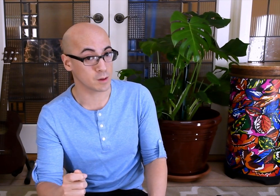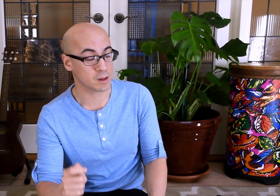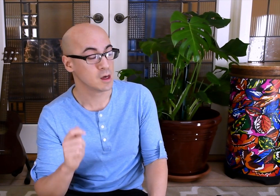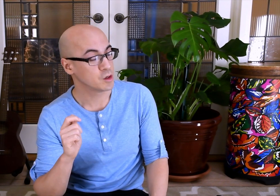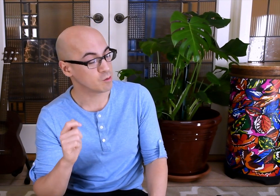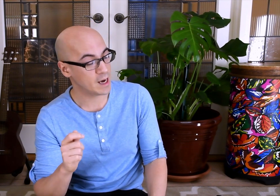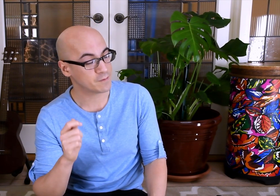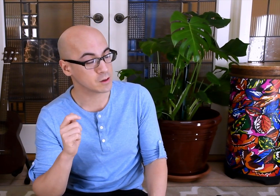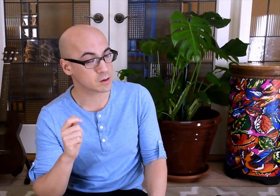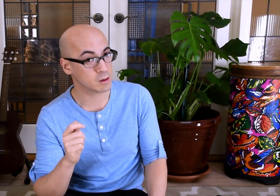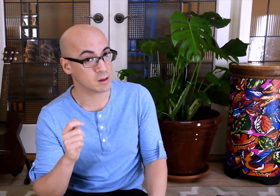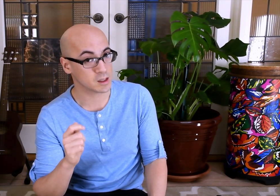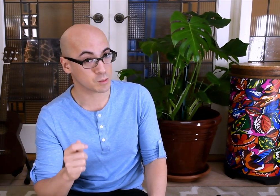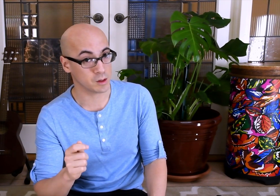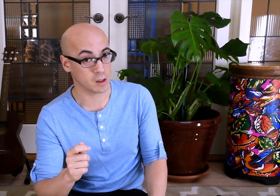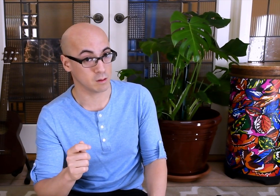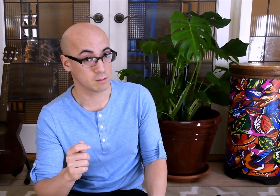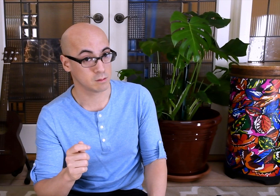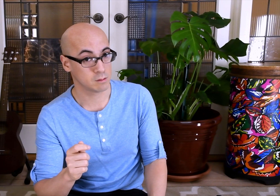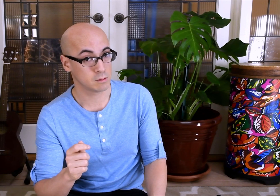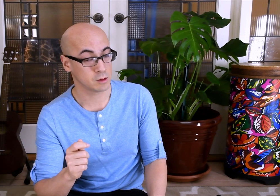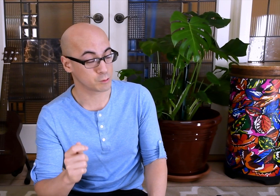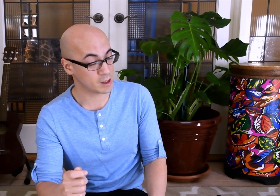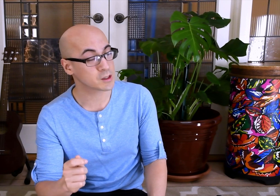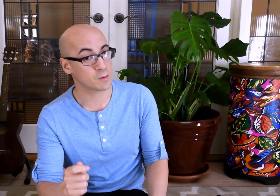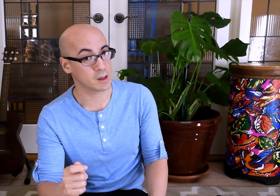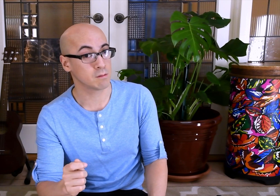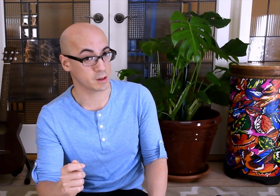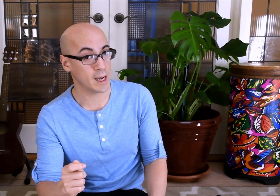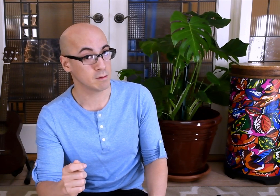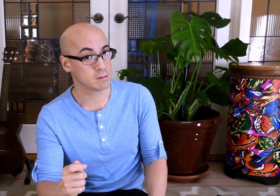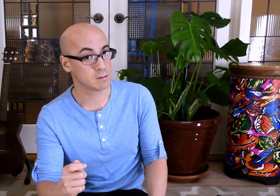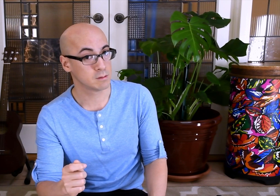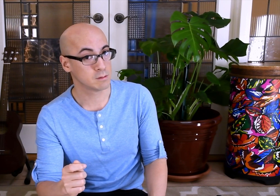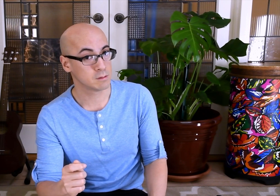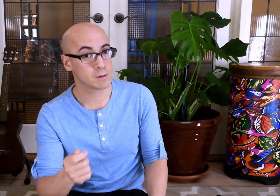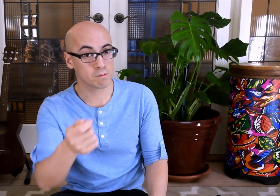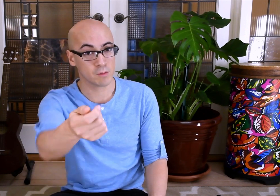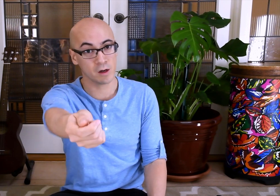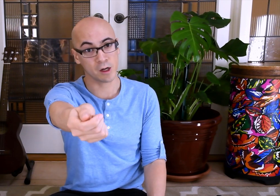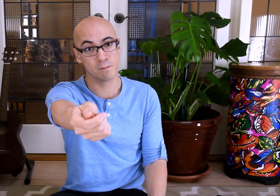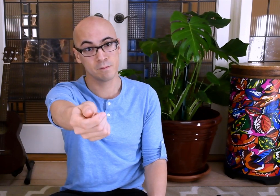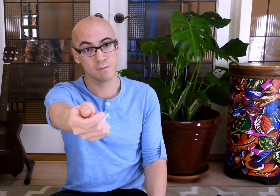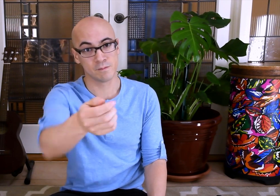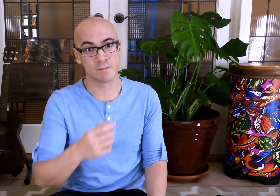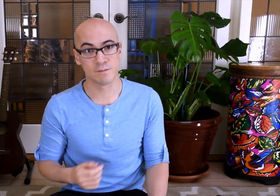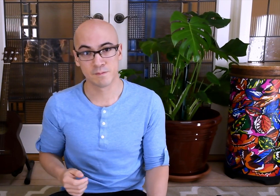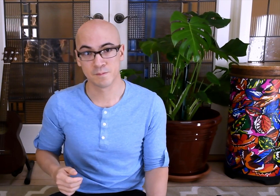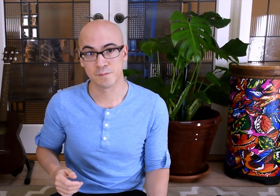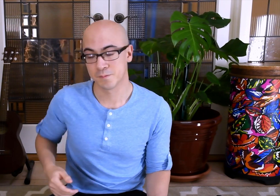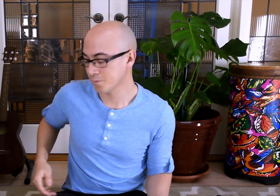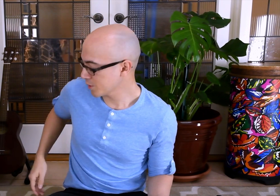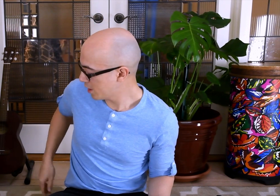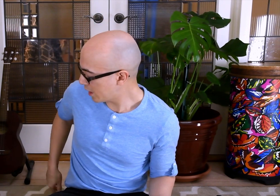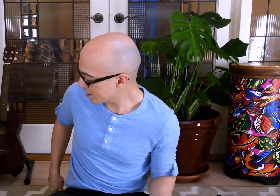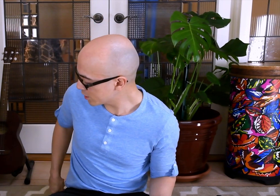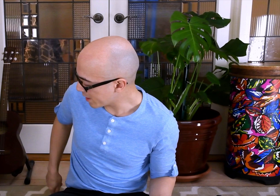with. You have to use only this one though. I'm trusting with it, okay? Here we go. Let me use my